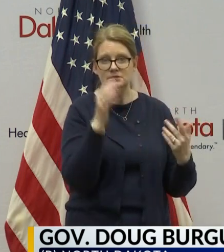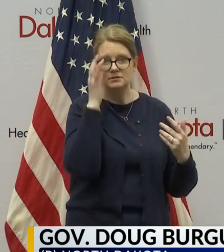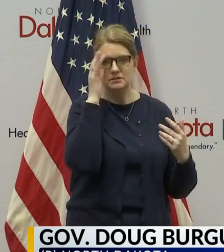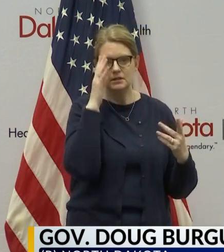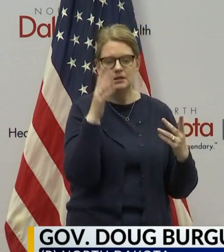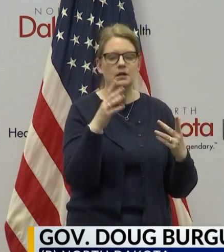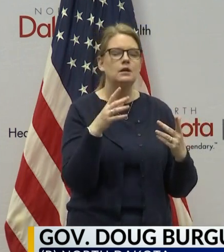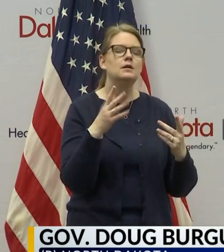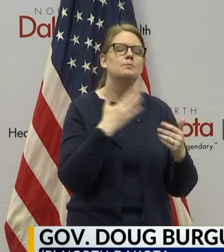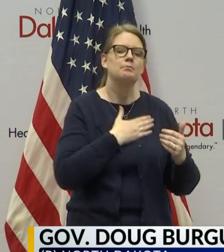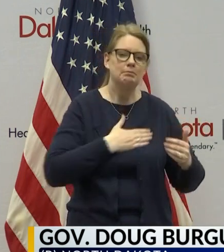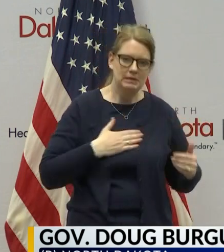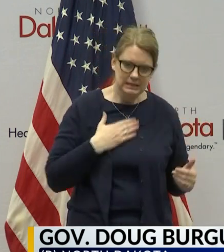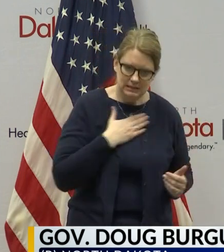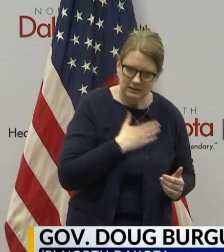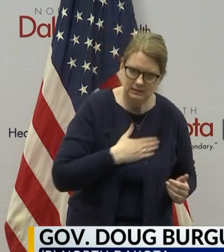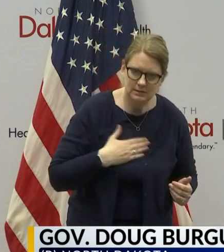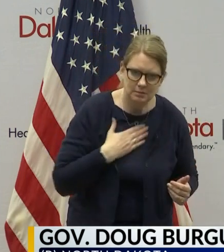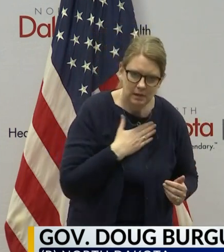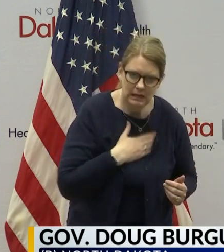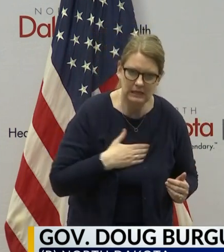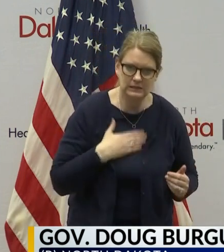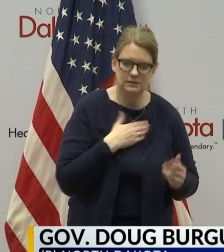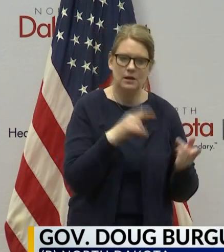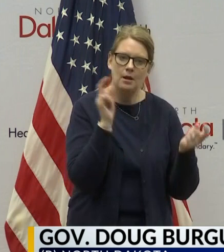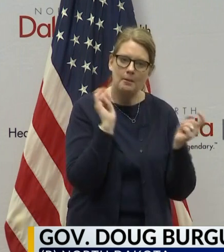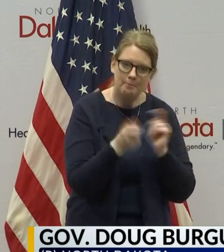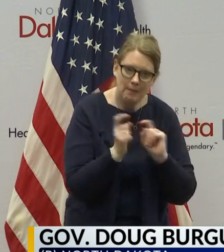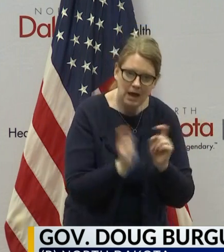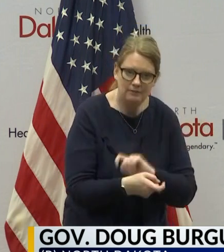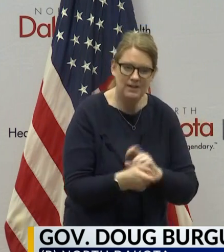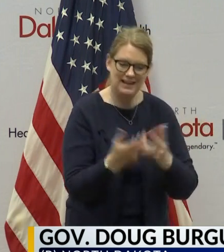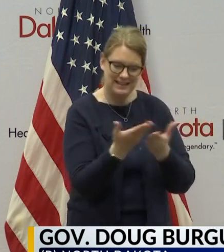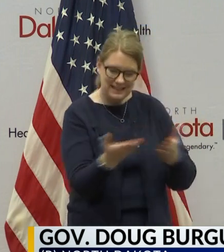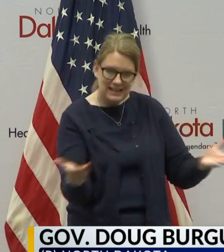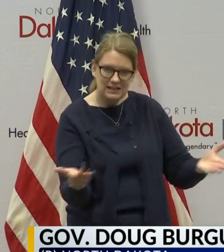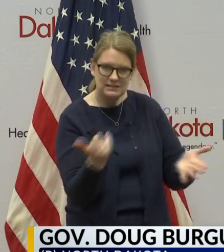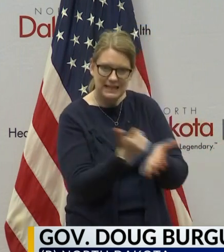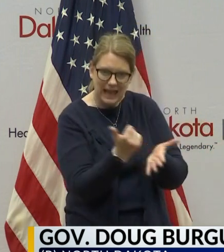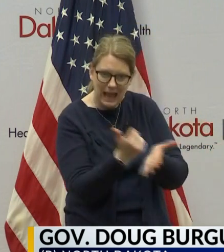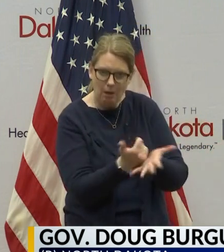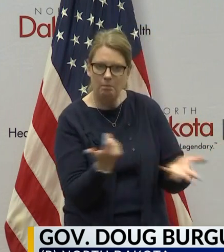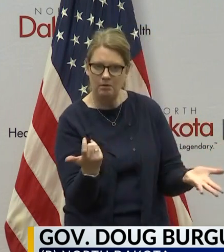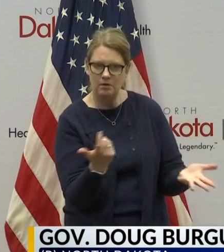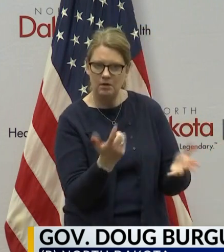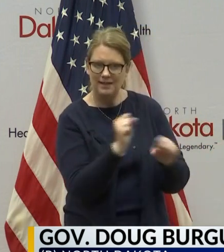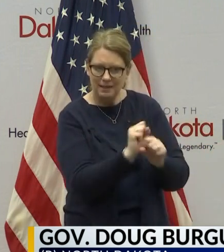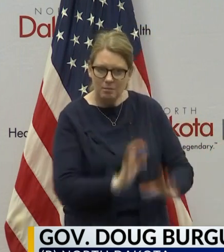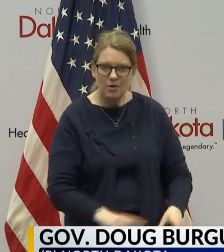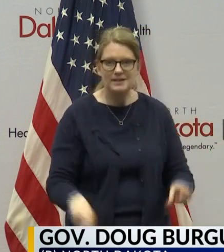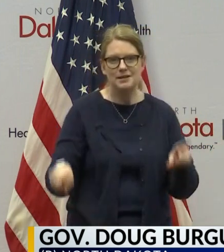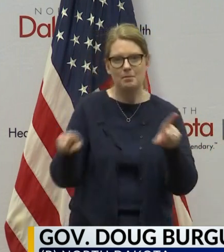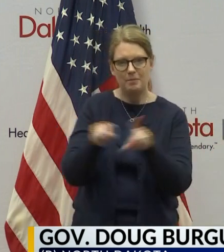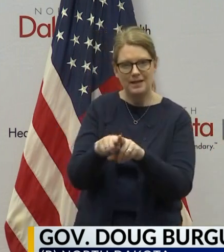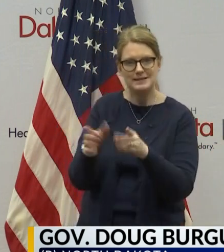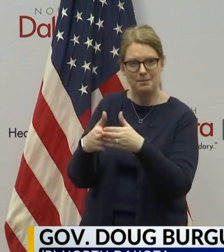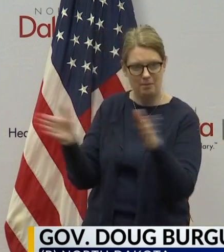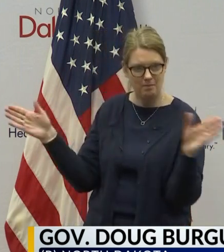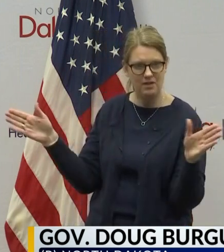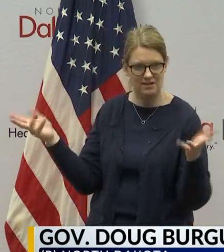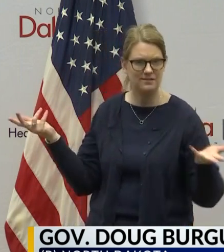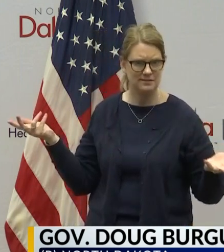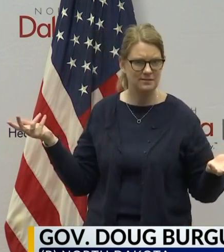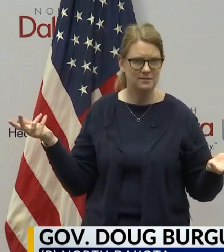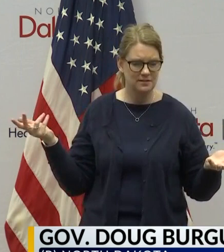do everything that you can to modify your standard operating procedures to protect your employees and the public. This is more effective.